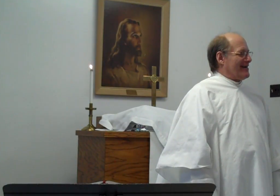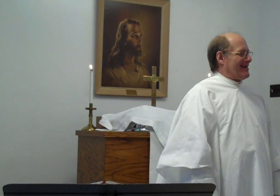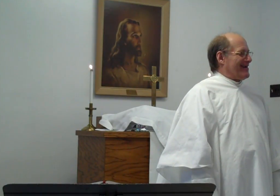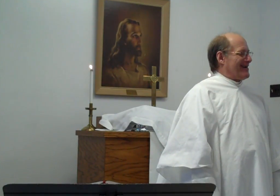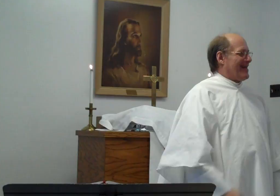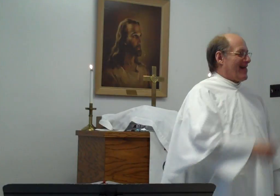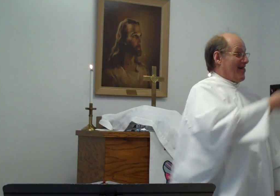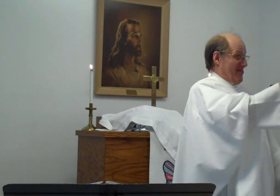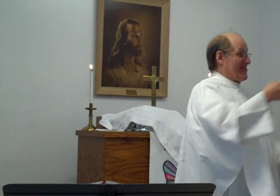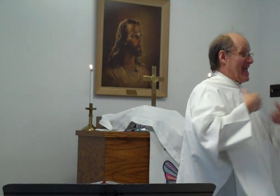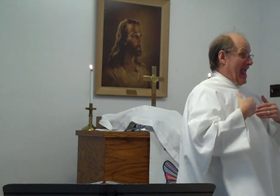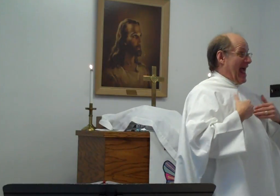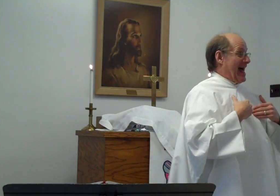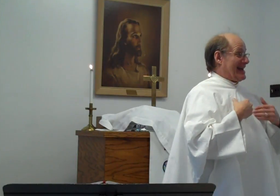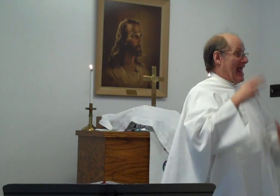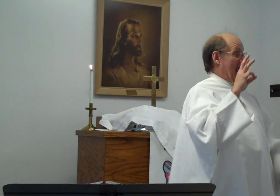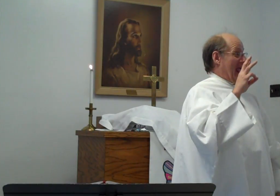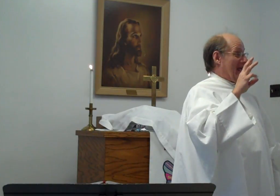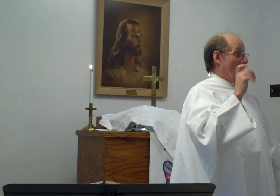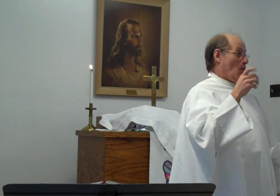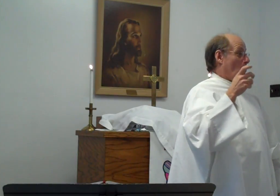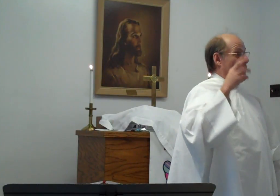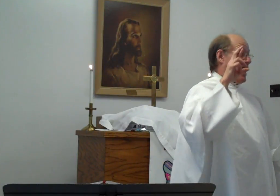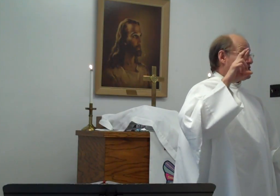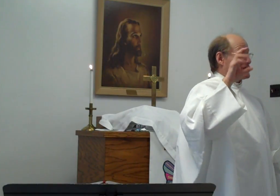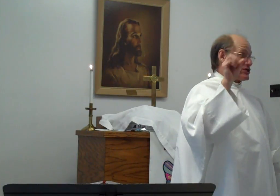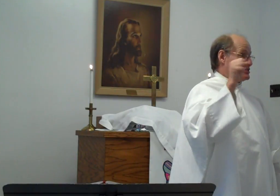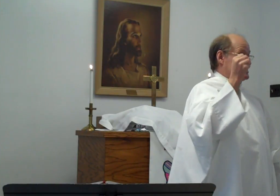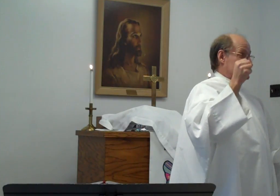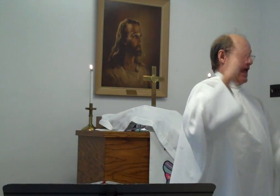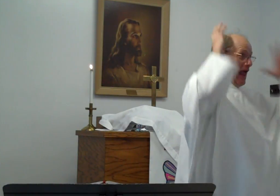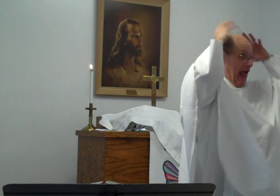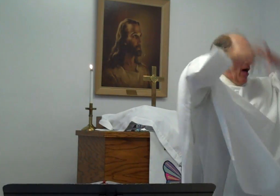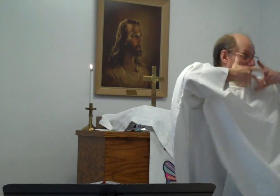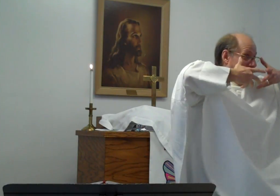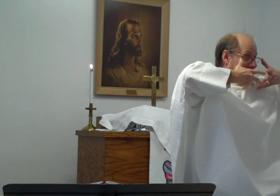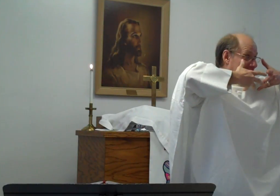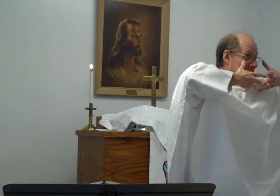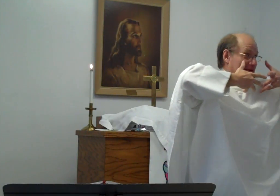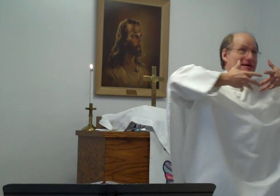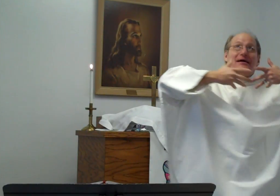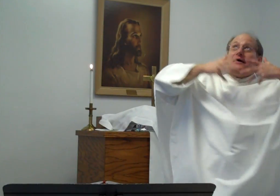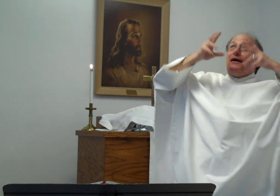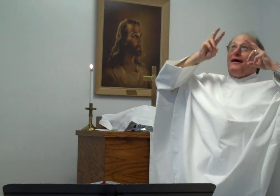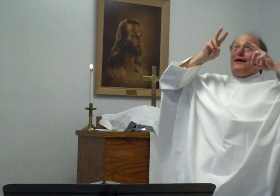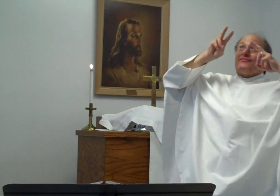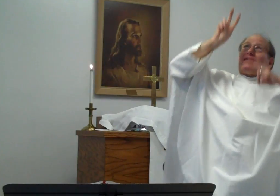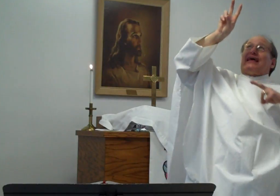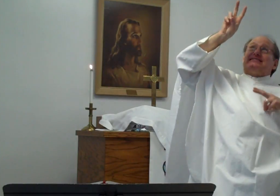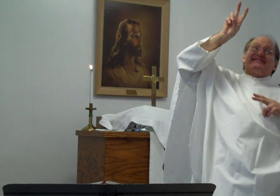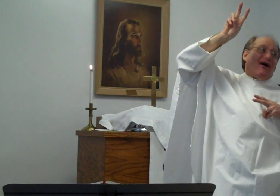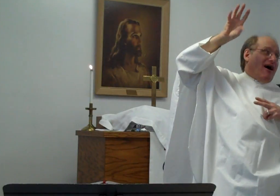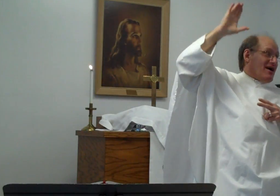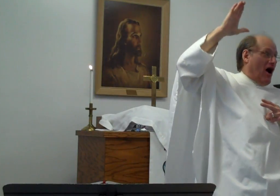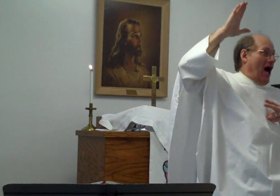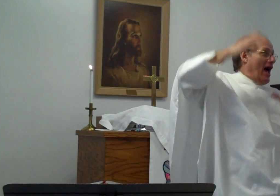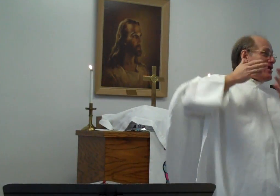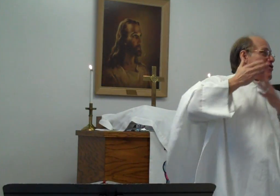They had a welder's helmet that they saw God